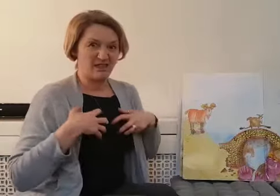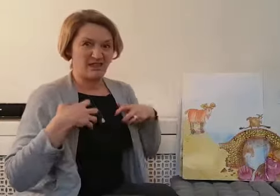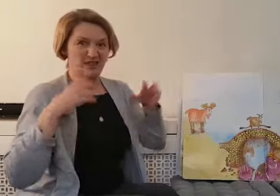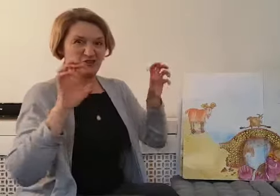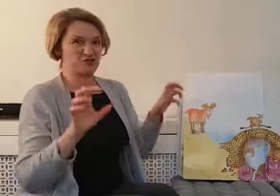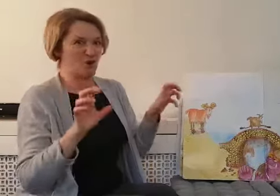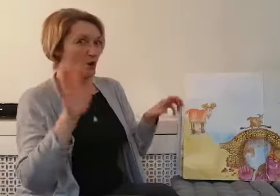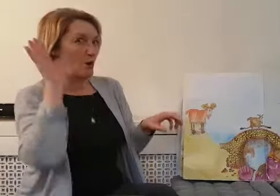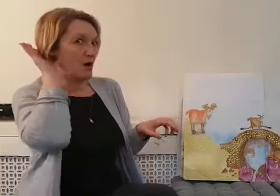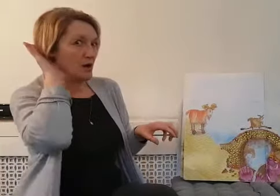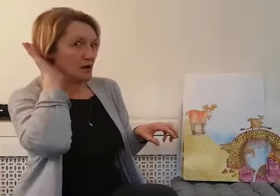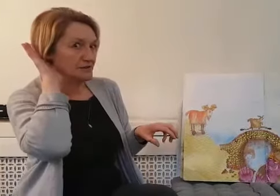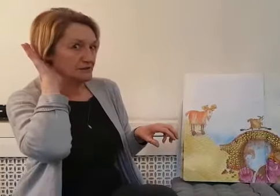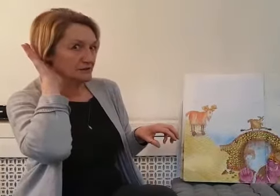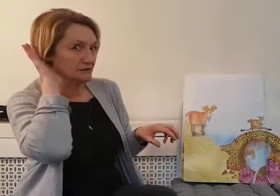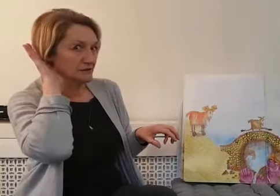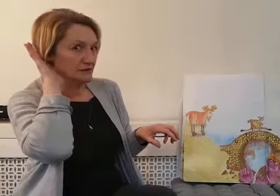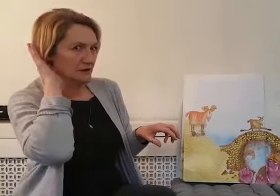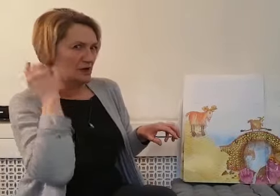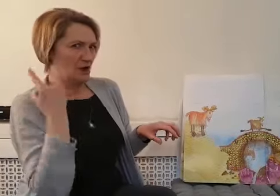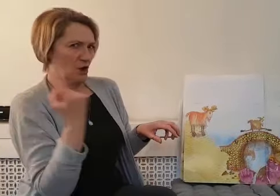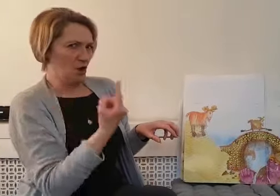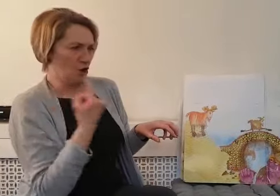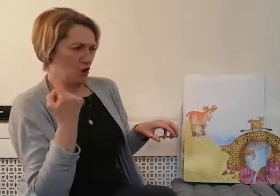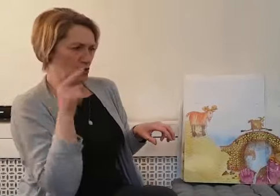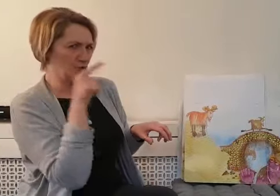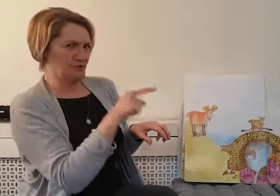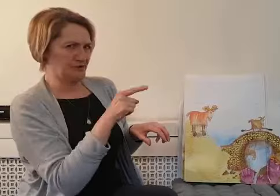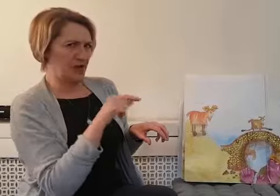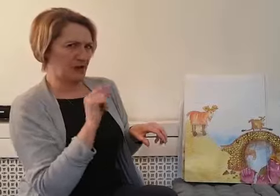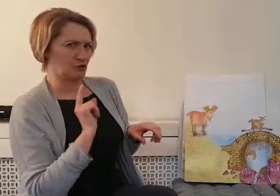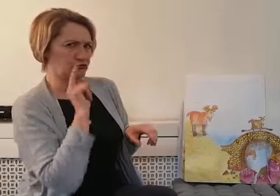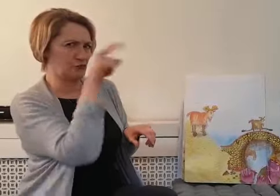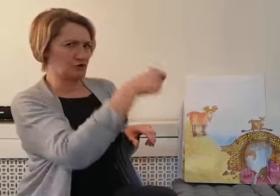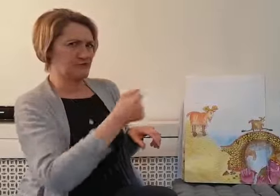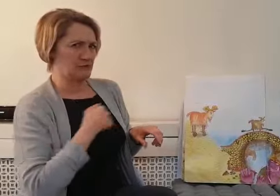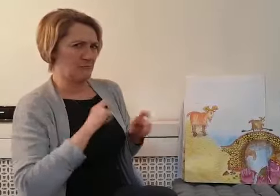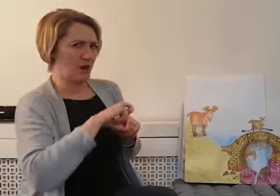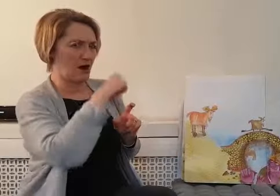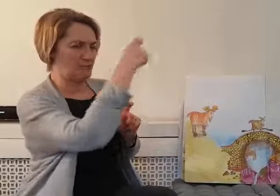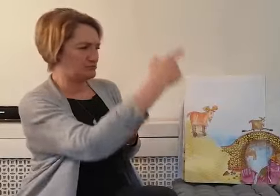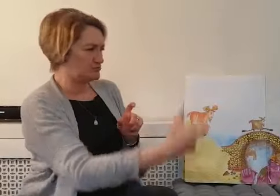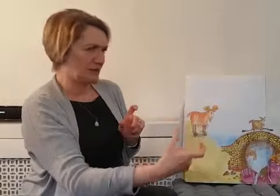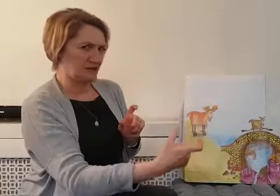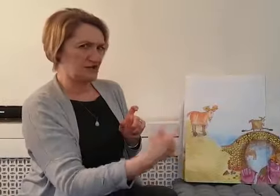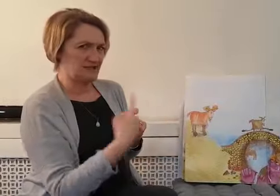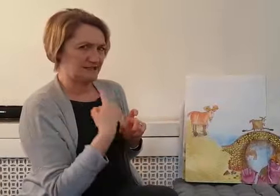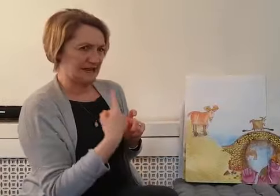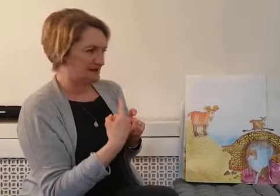The troll heard, Who's that crossing my bridge, she said.